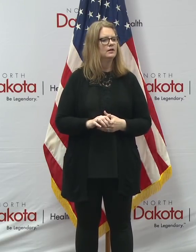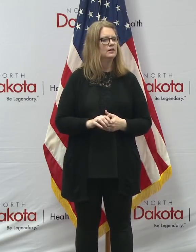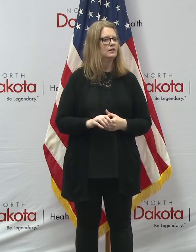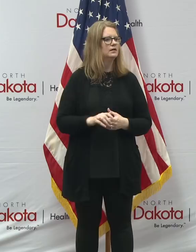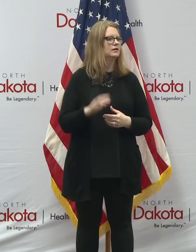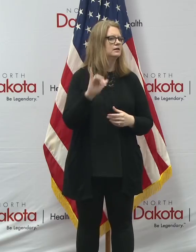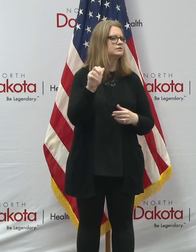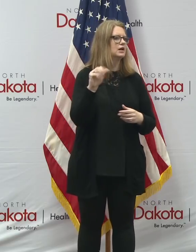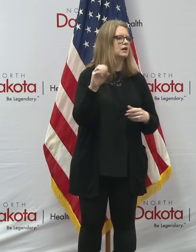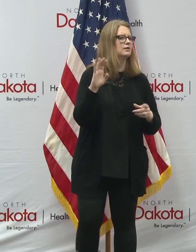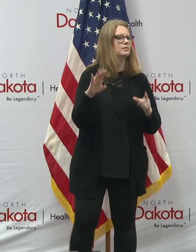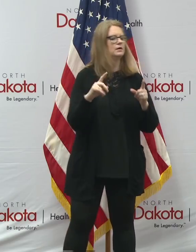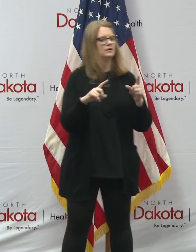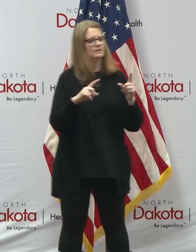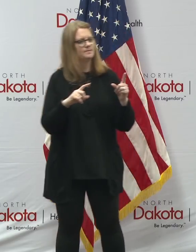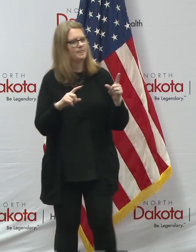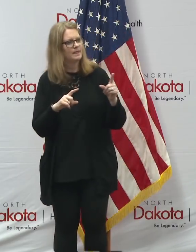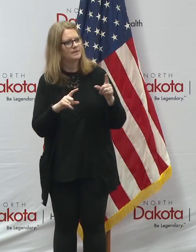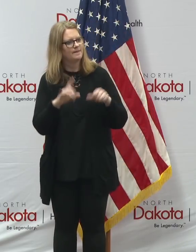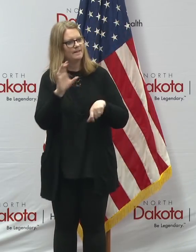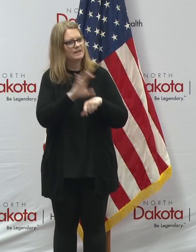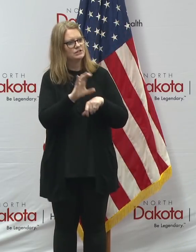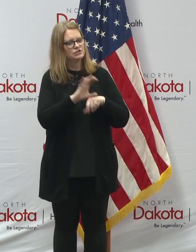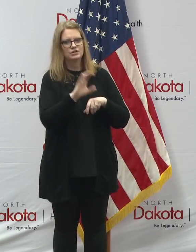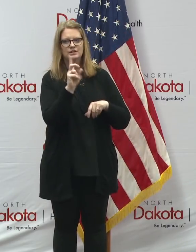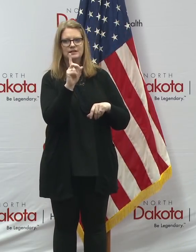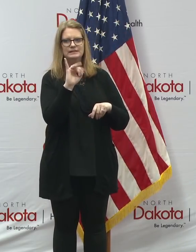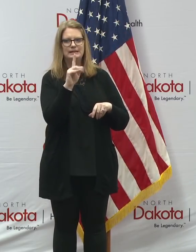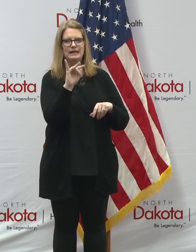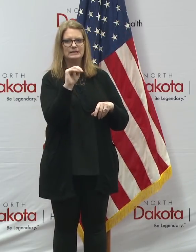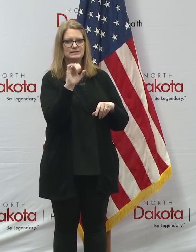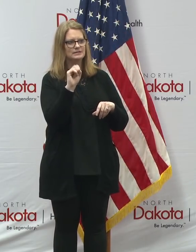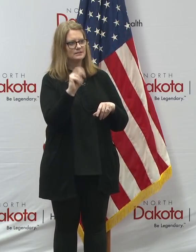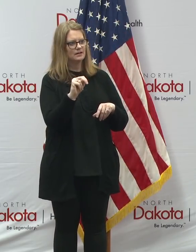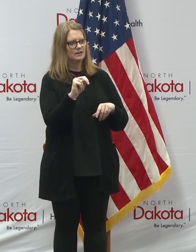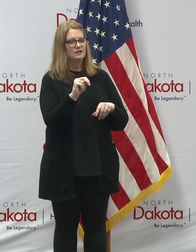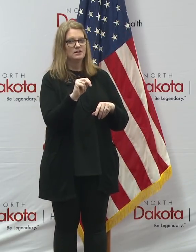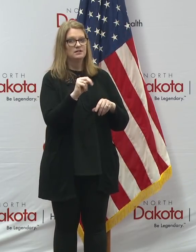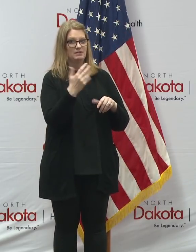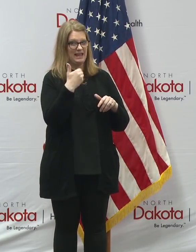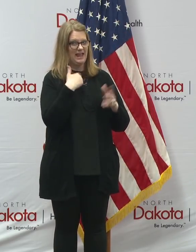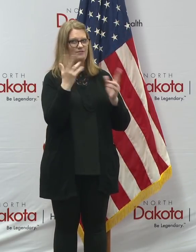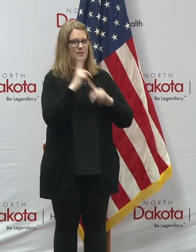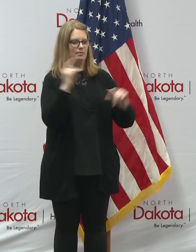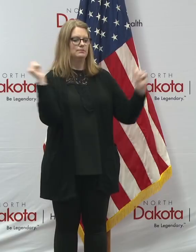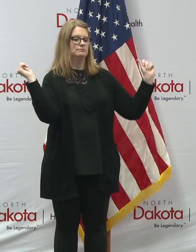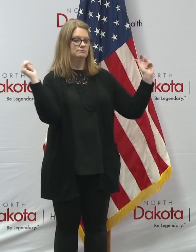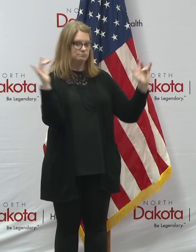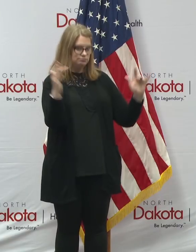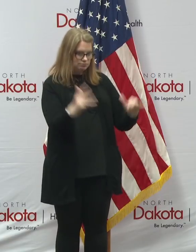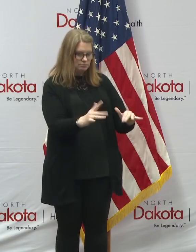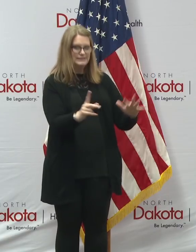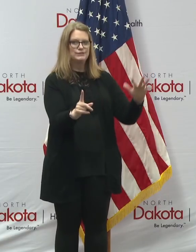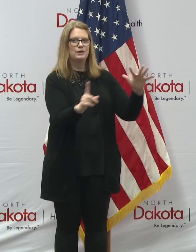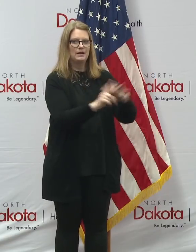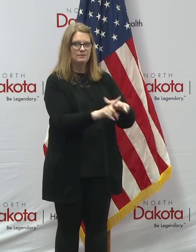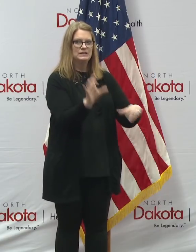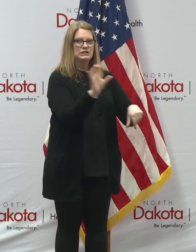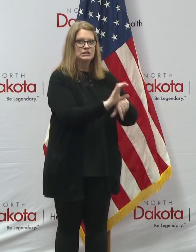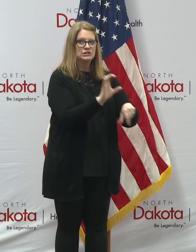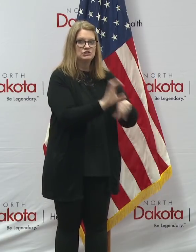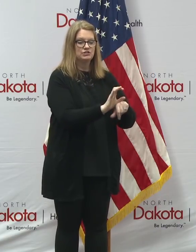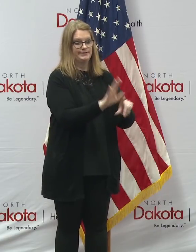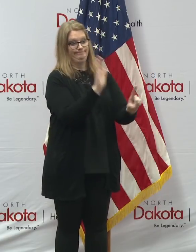Jacob? Governor, we've confirmed that a church in Dickinson will be holding in-person services this weekend. Wondering if you had a message